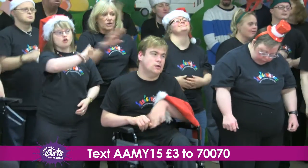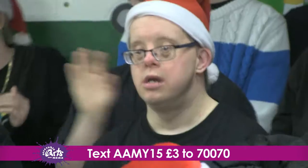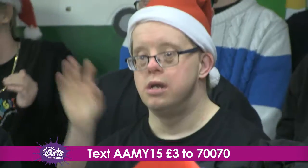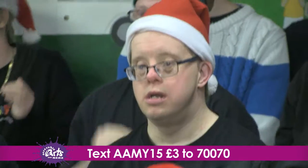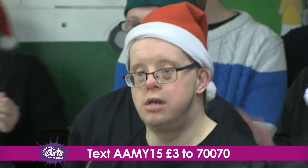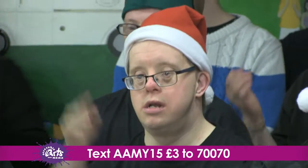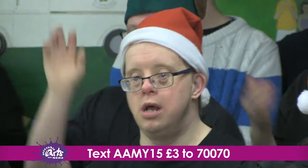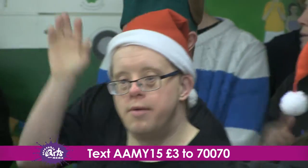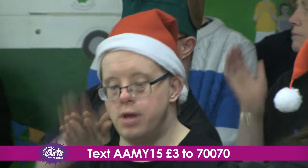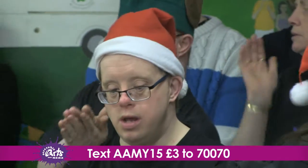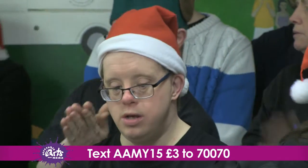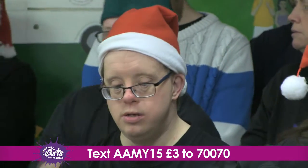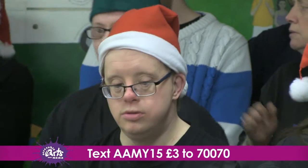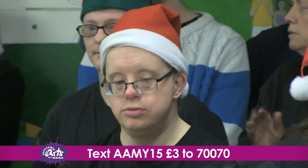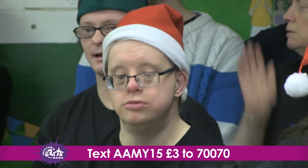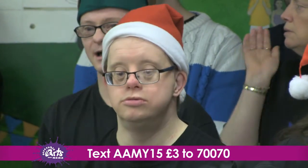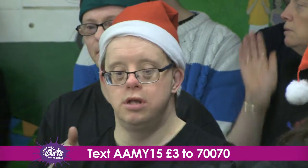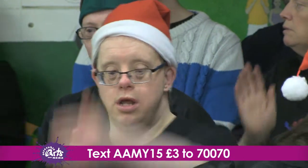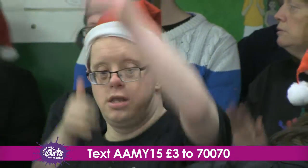I don't want a doll or a hippopotamus.